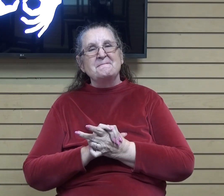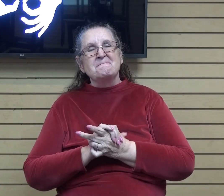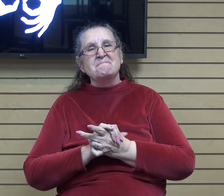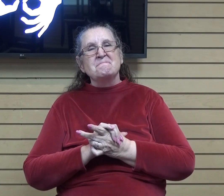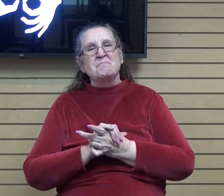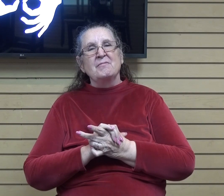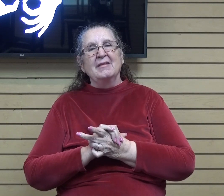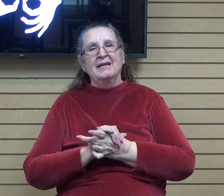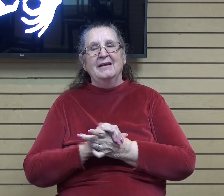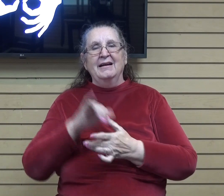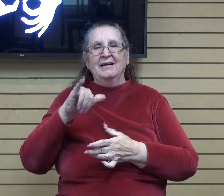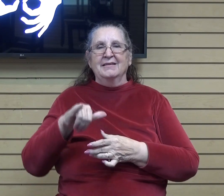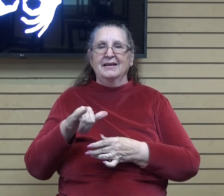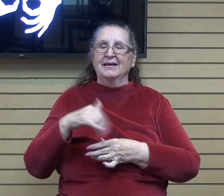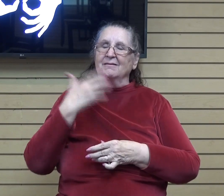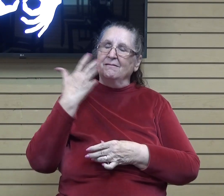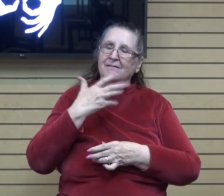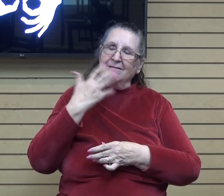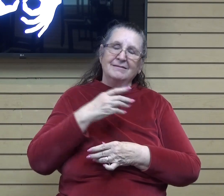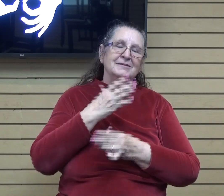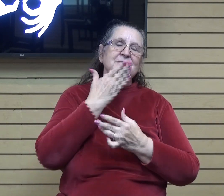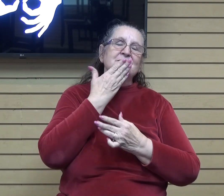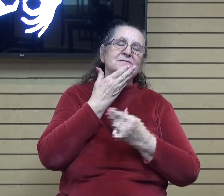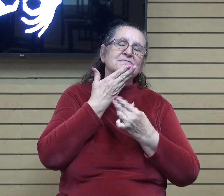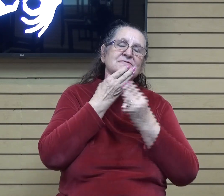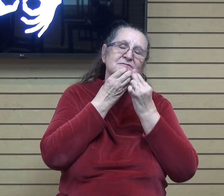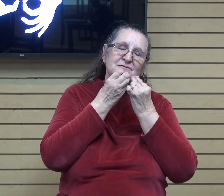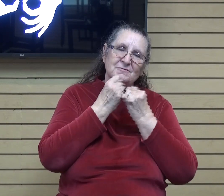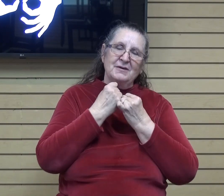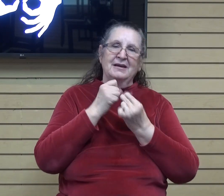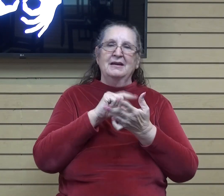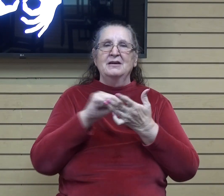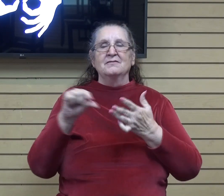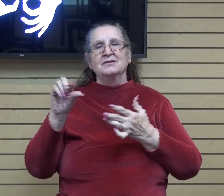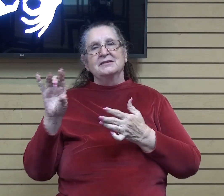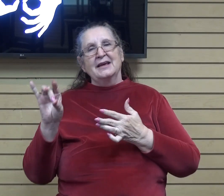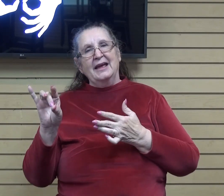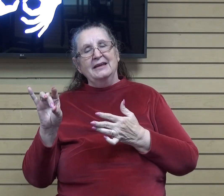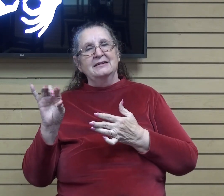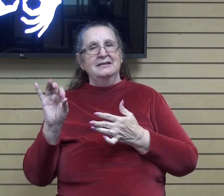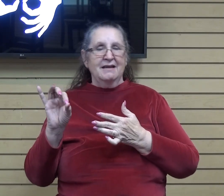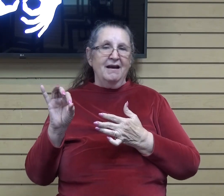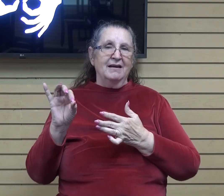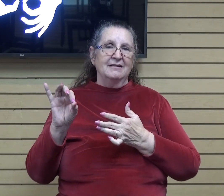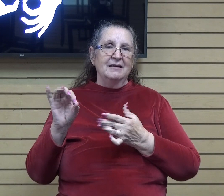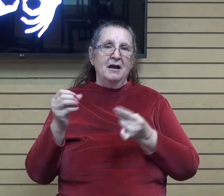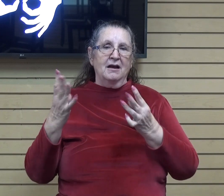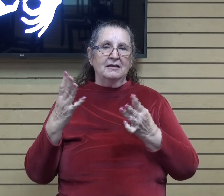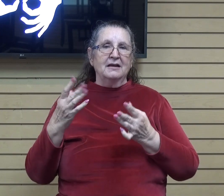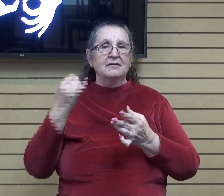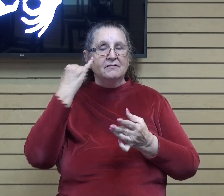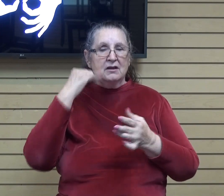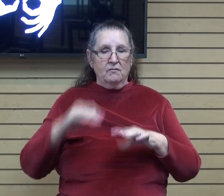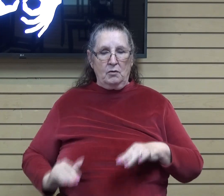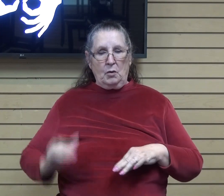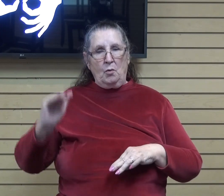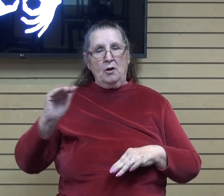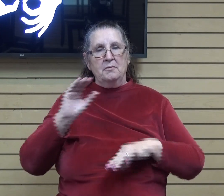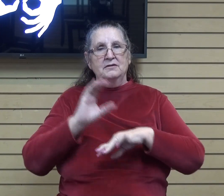And that is so, so, so super sweet. Verses 8 and 9, a lot of us, if you grew up in the church, learned this in Awana.